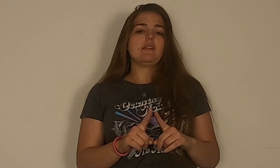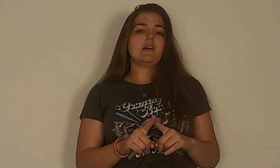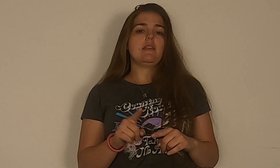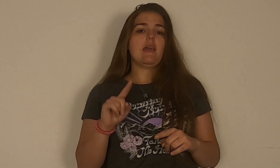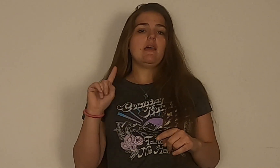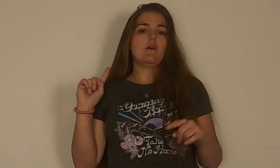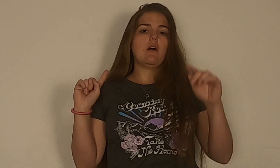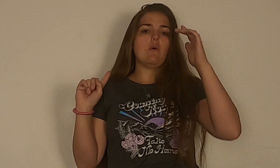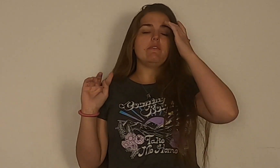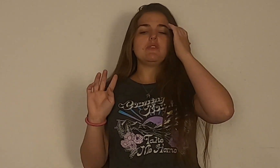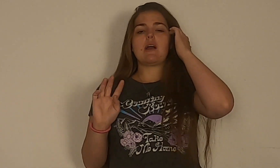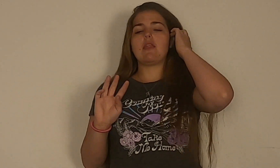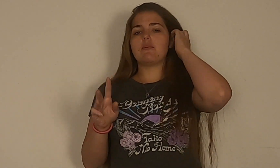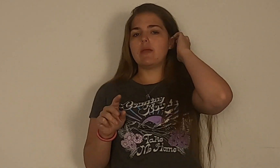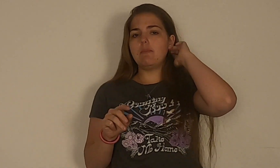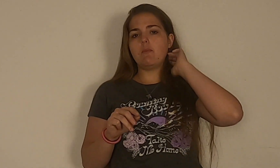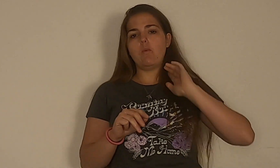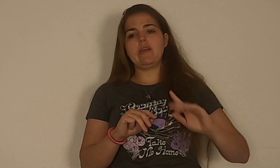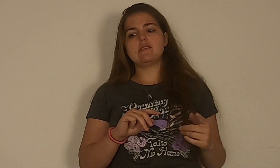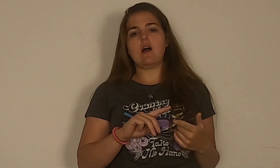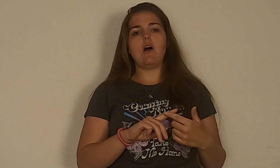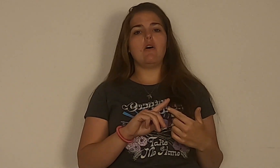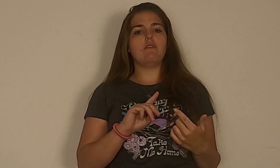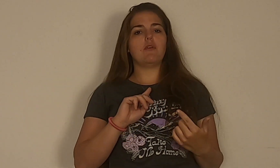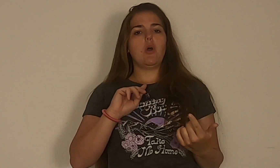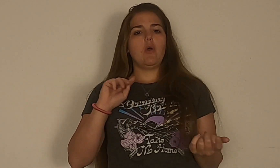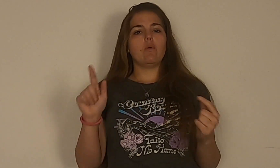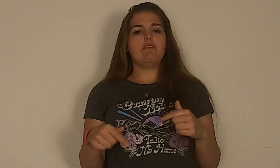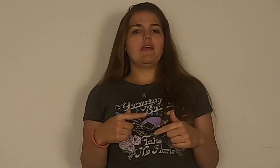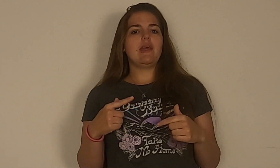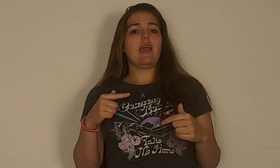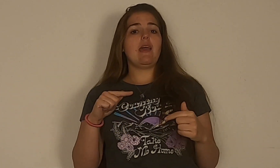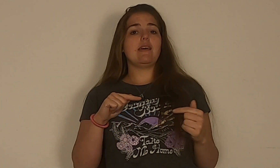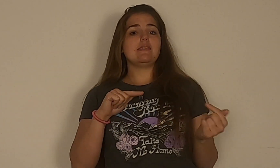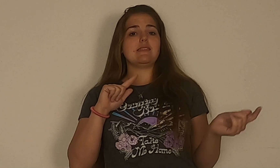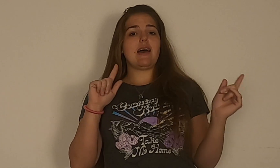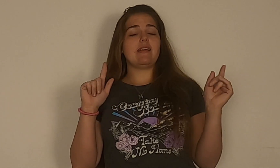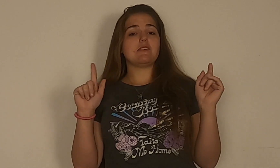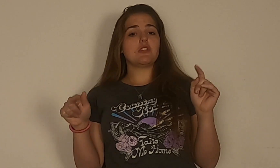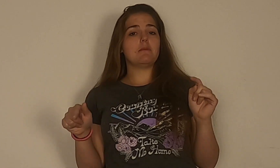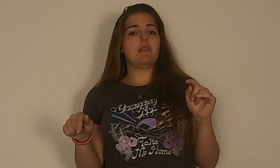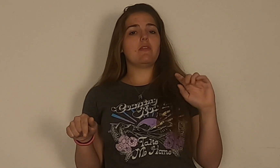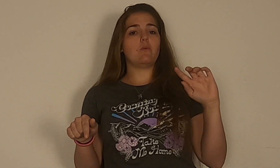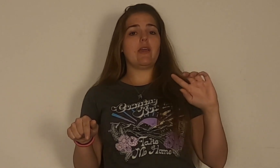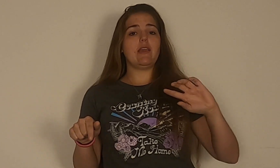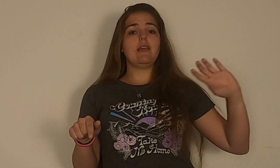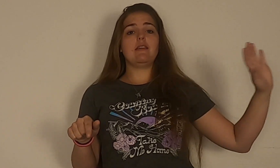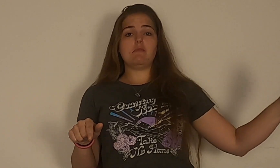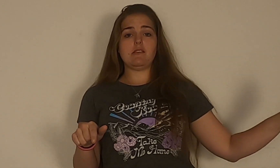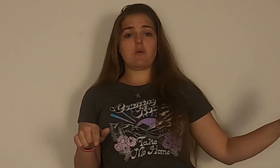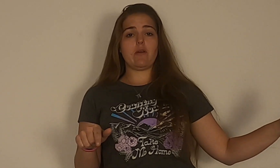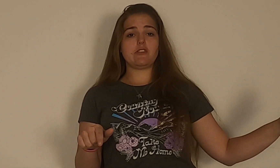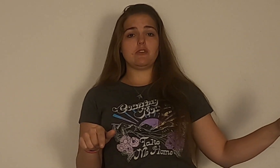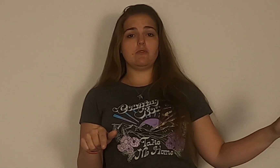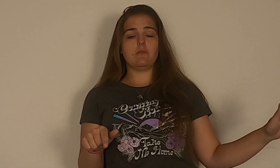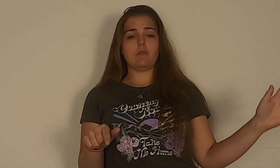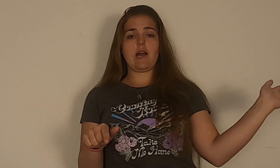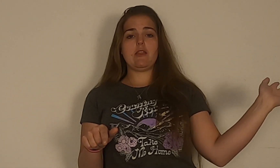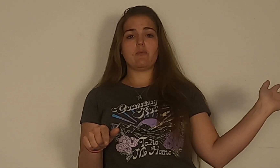not done yet. We've still got three weeks of refeeding and dad has assured me that the way he is going to guide the